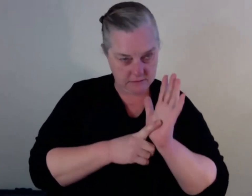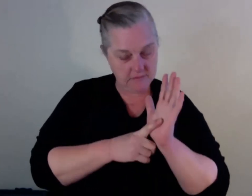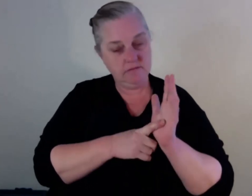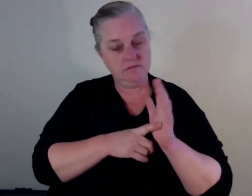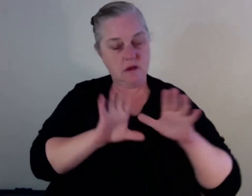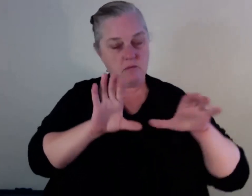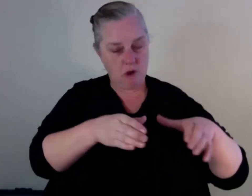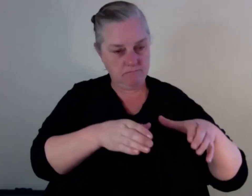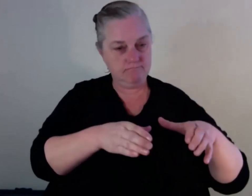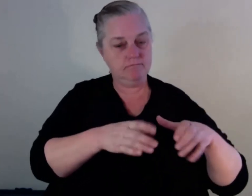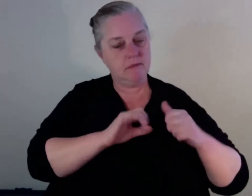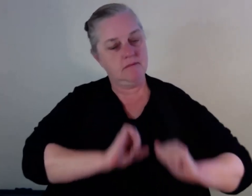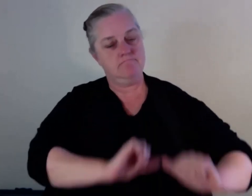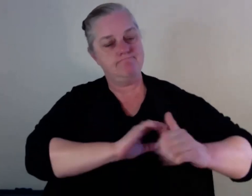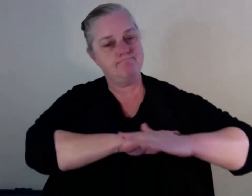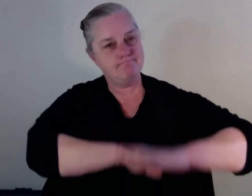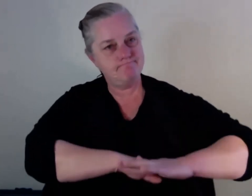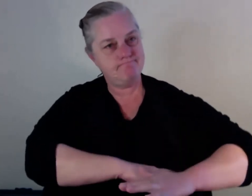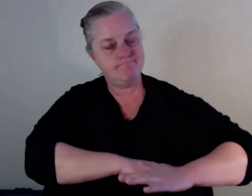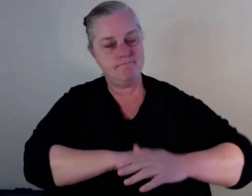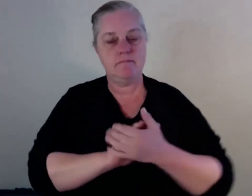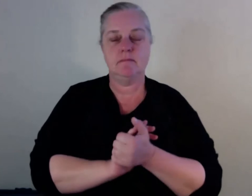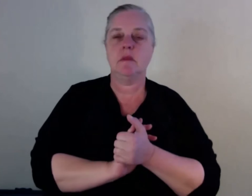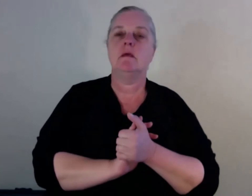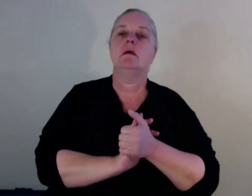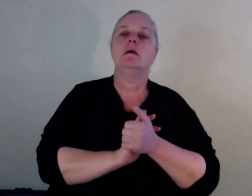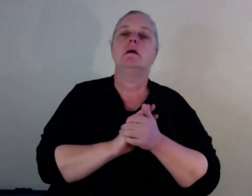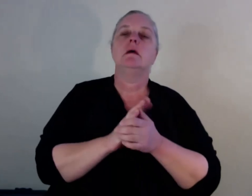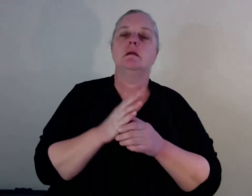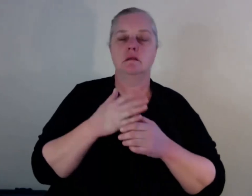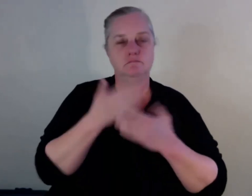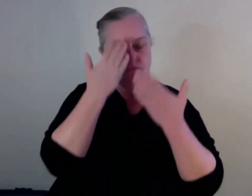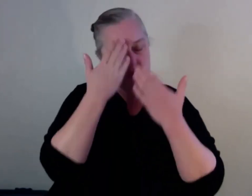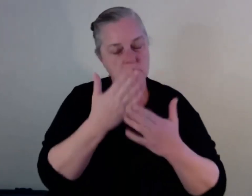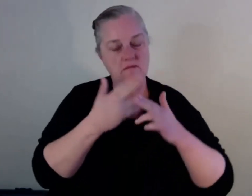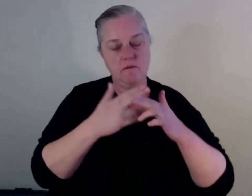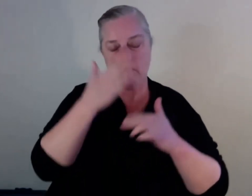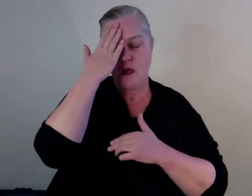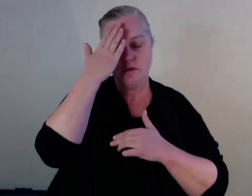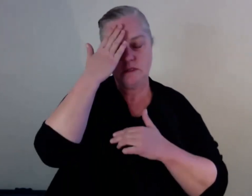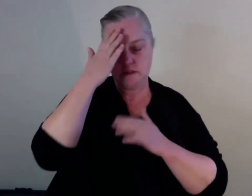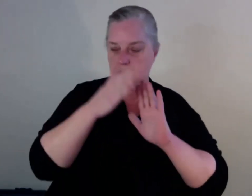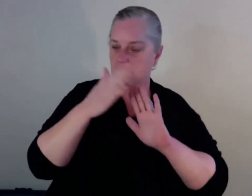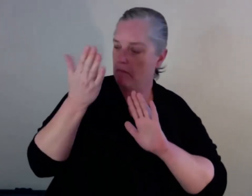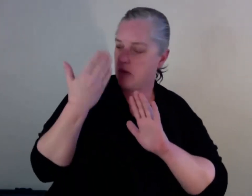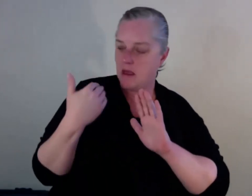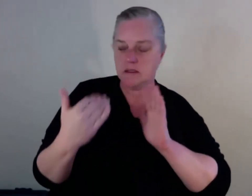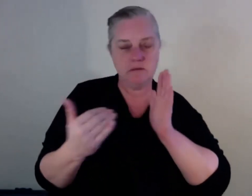my respects to elders past, present and future. And I want to acknowledge that this always was and always will be Aboriginal